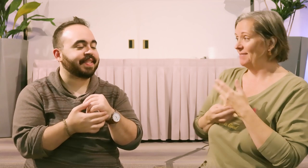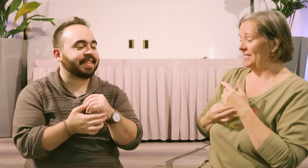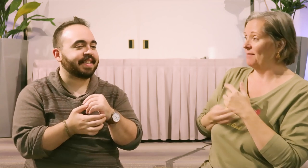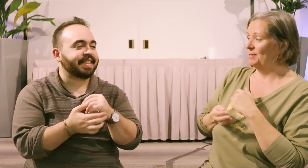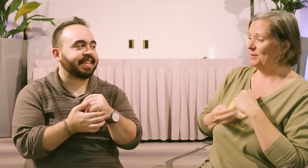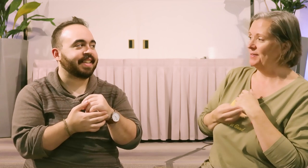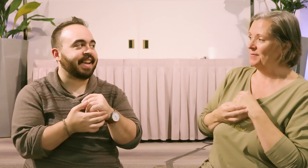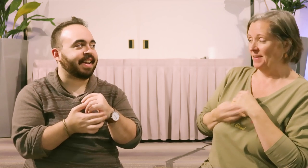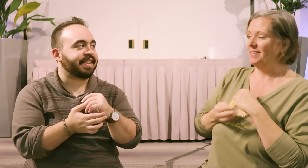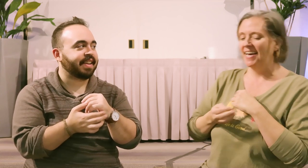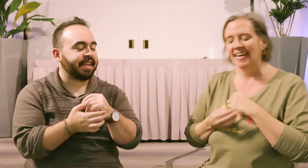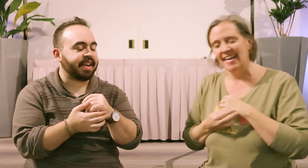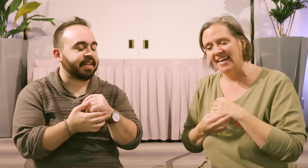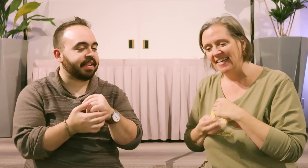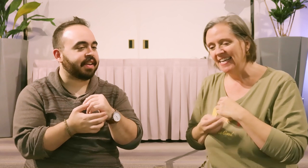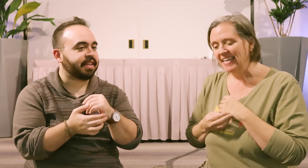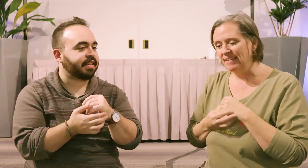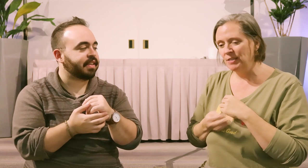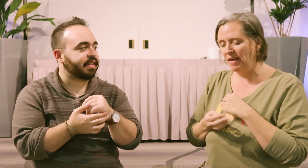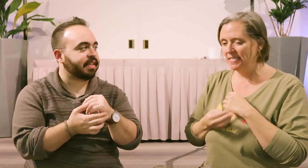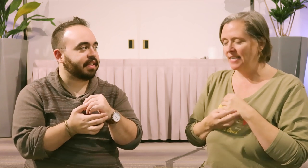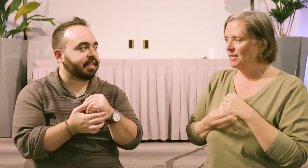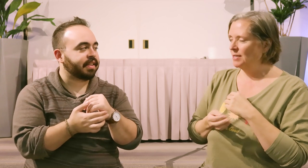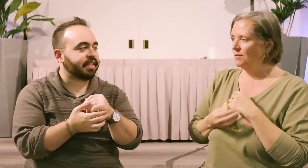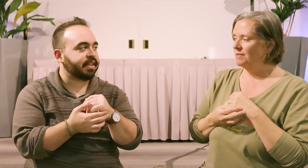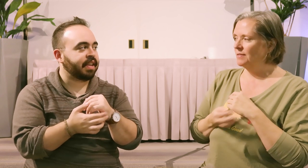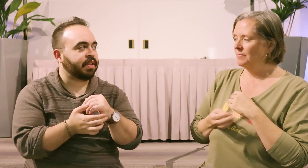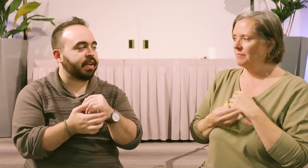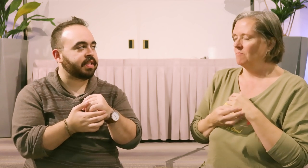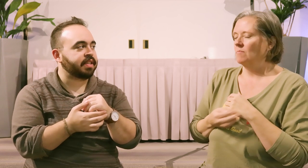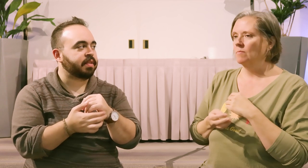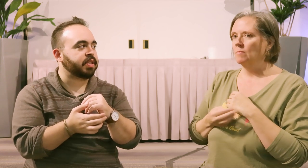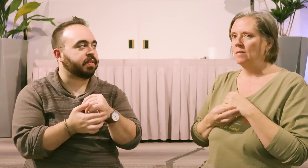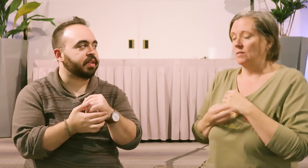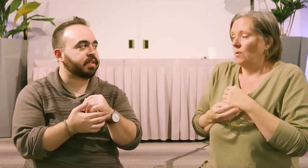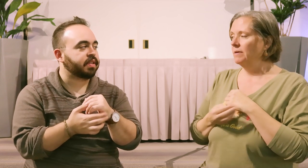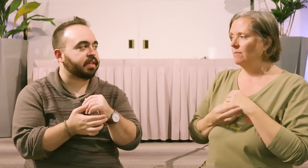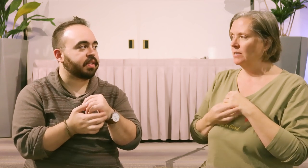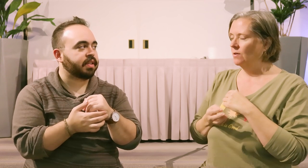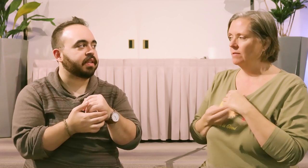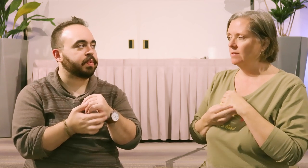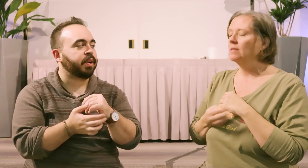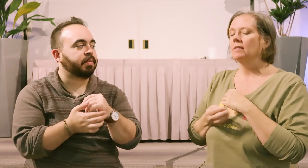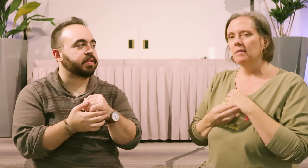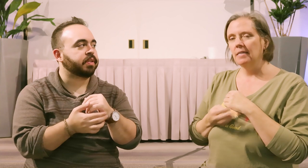that feel doable? Yeah. Maybe, yeah, yeah. Even though I have this tension in my shoulders. Even though I have this tension in my shoulders. worry in my shoulders. This worry in my shoulders.